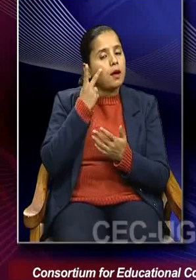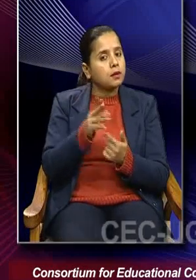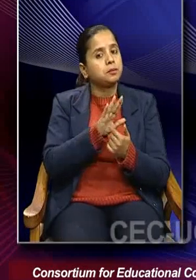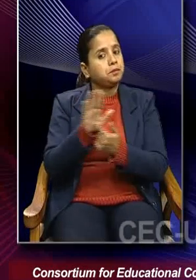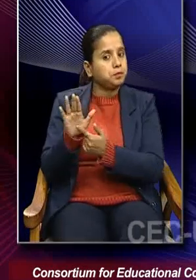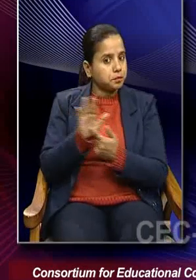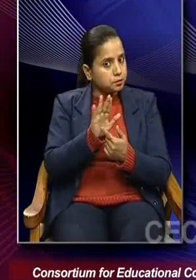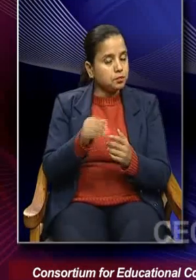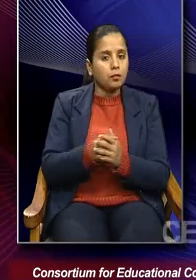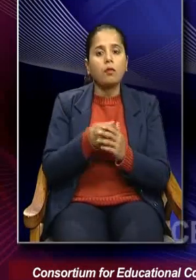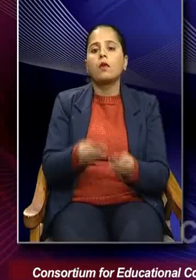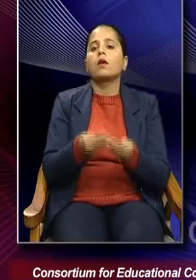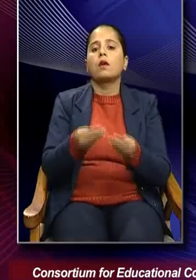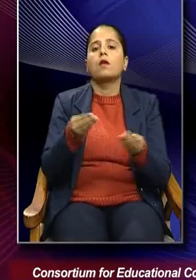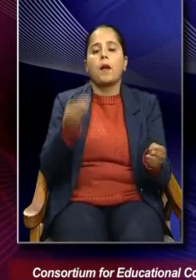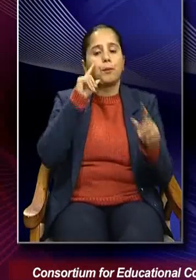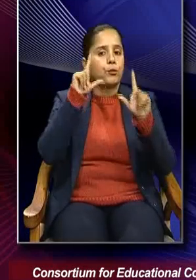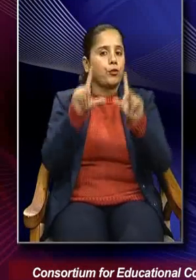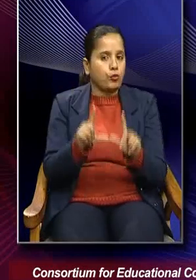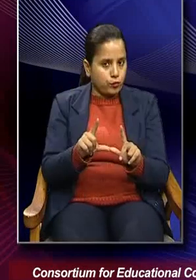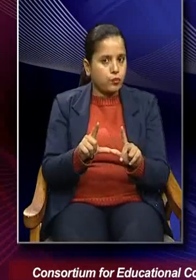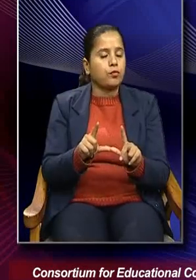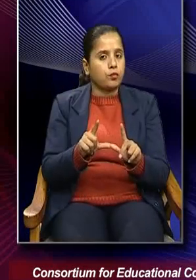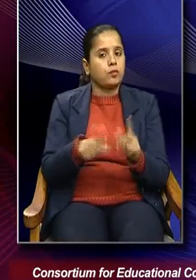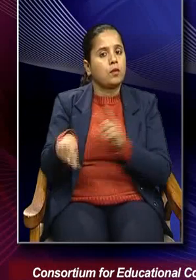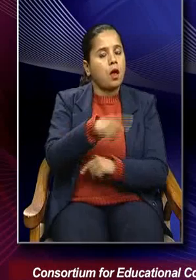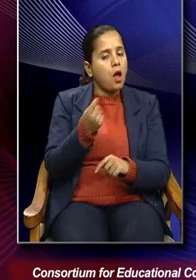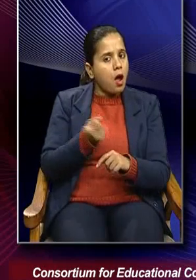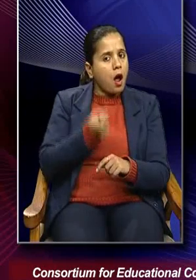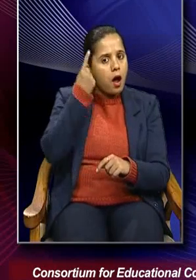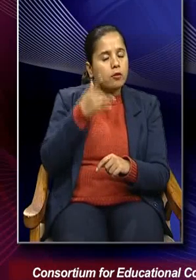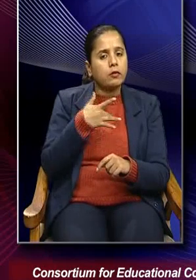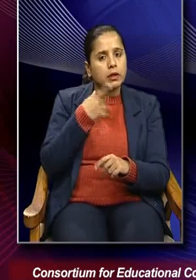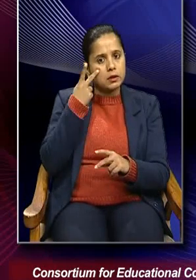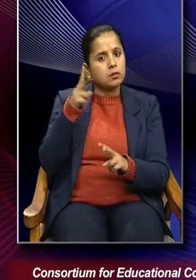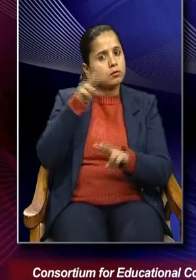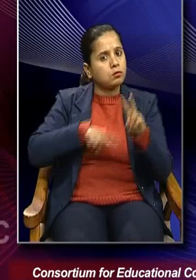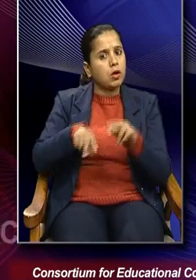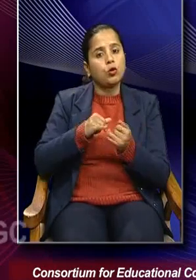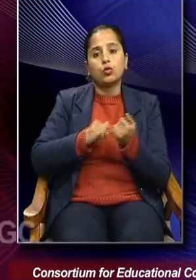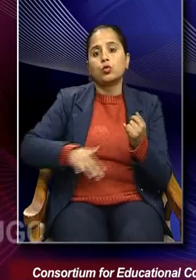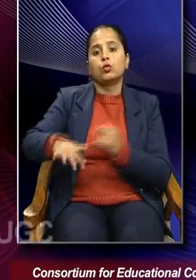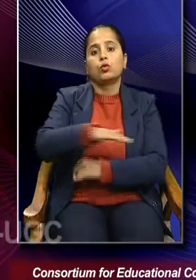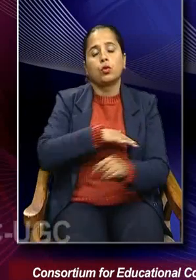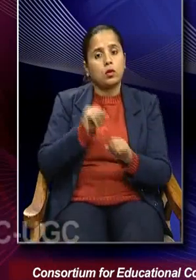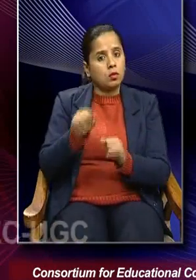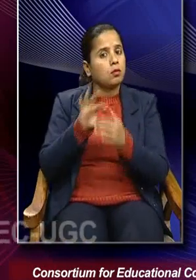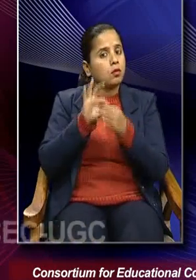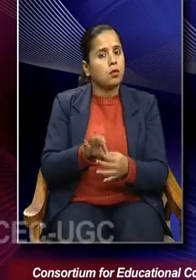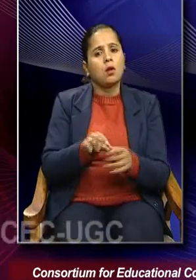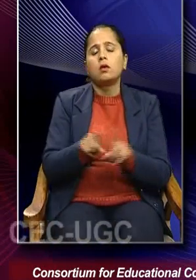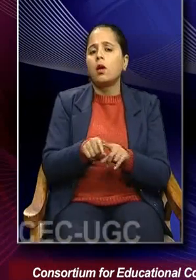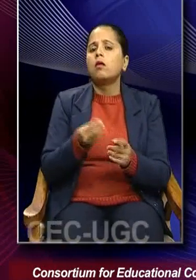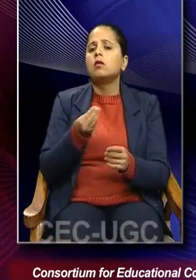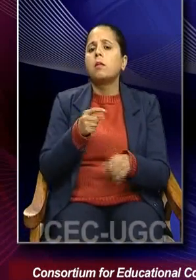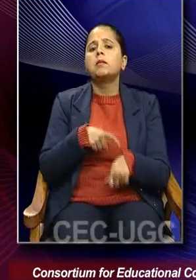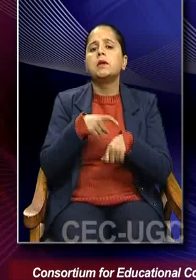provide evidence to the understanding that sociology has often been